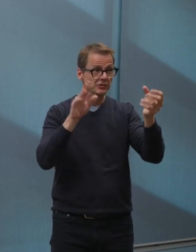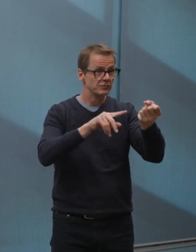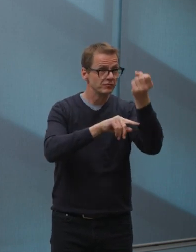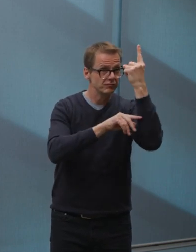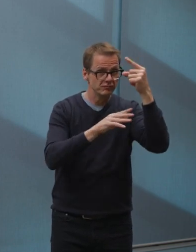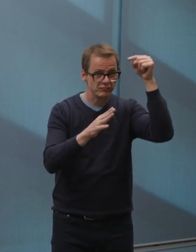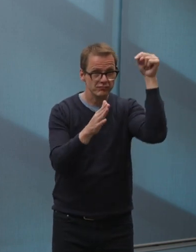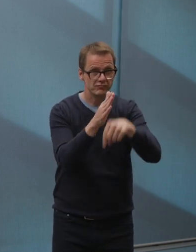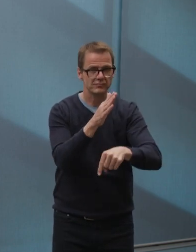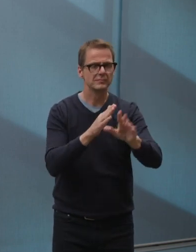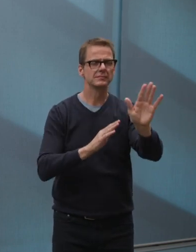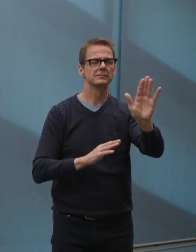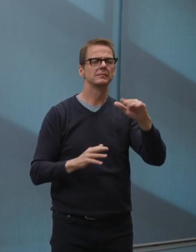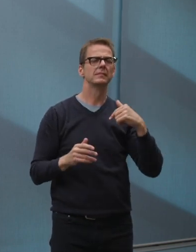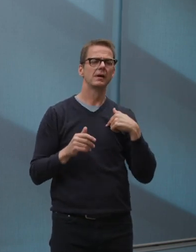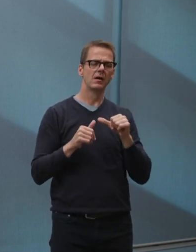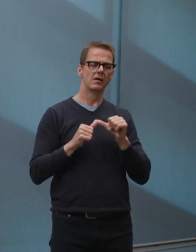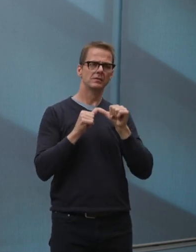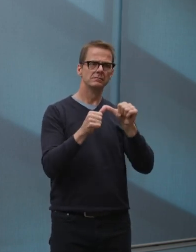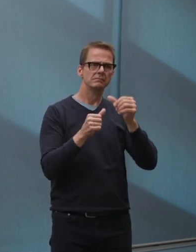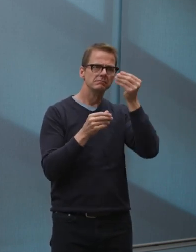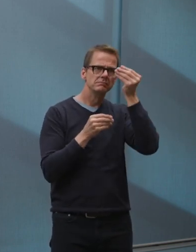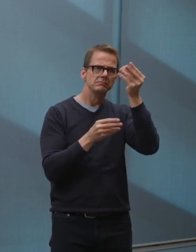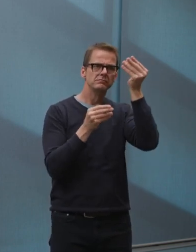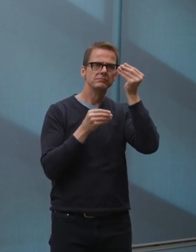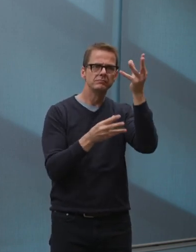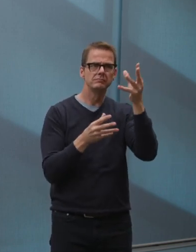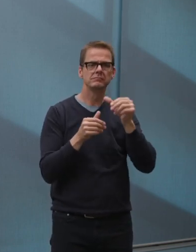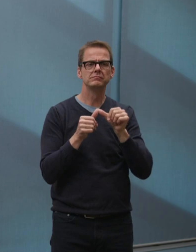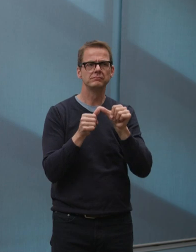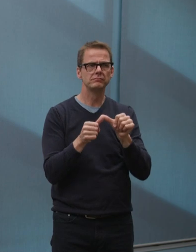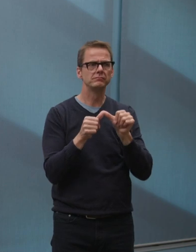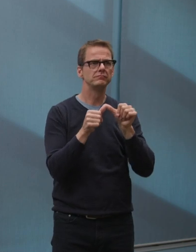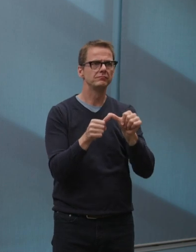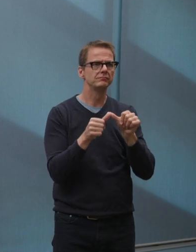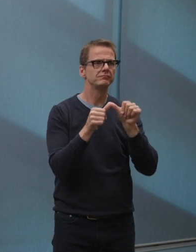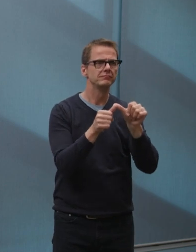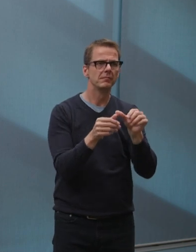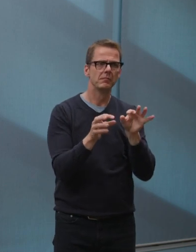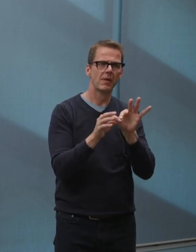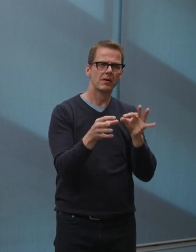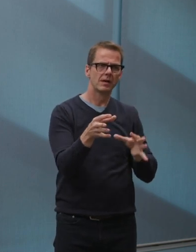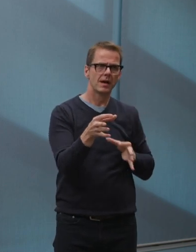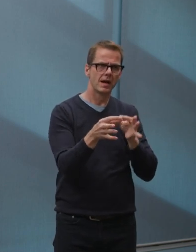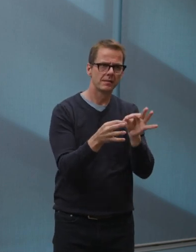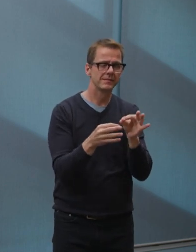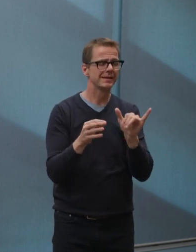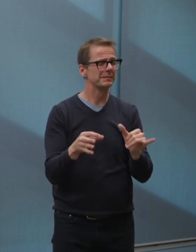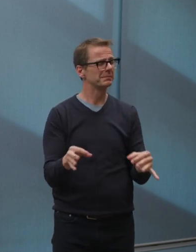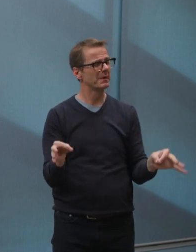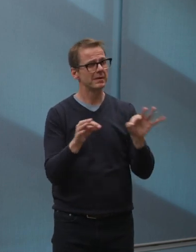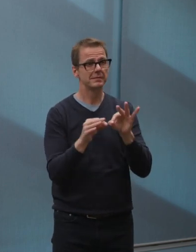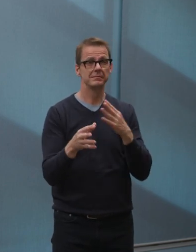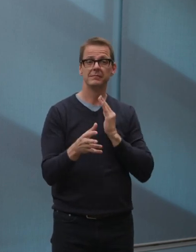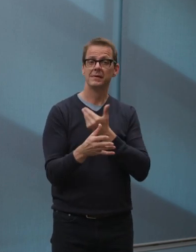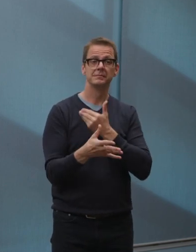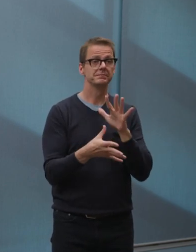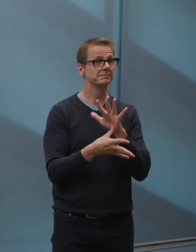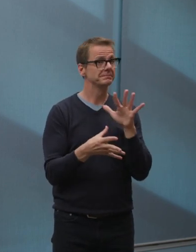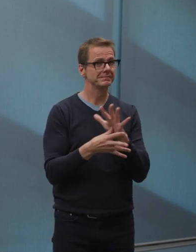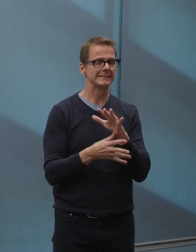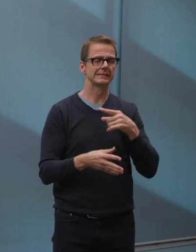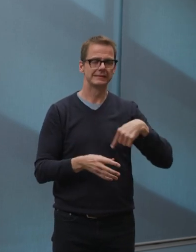reopening and continue to focus on scientific information provided by AHS, because we don't want to see any